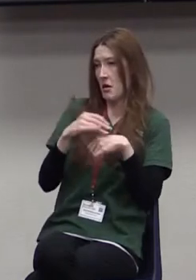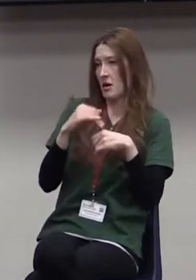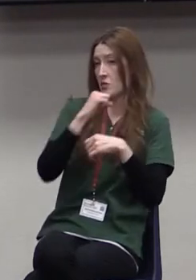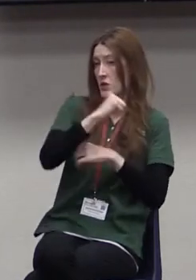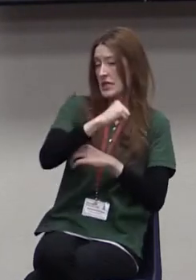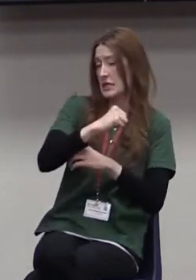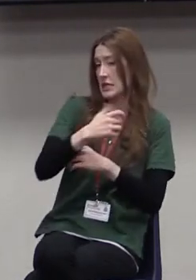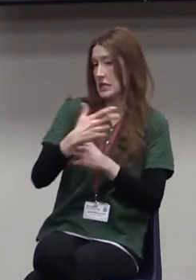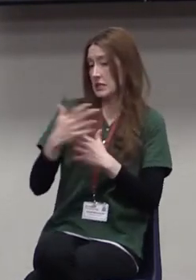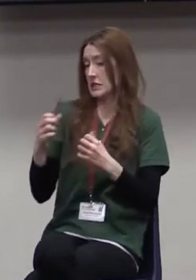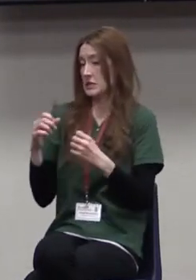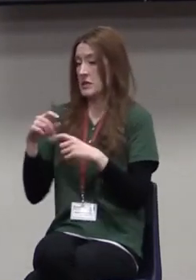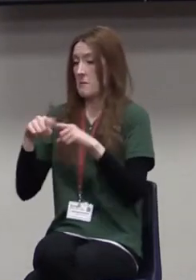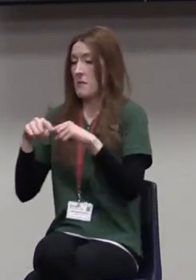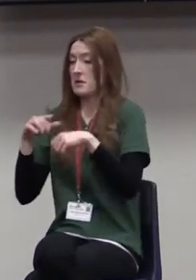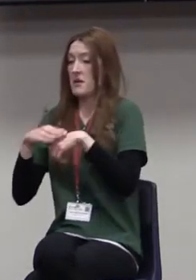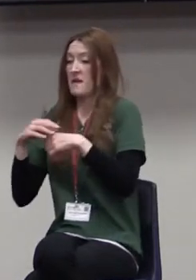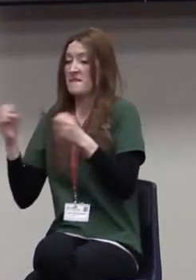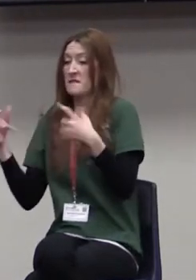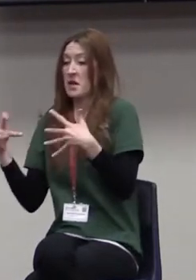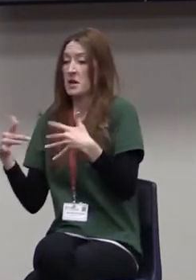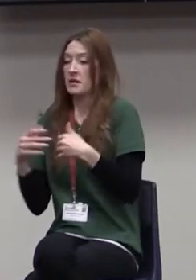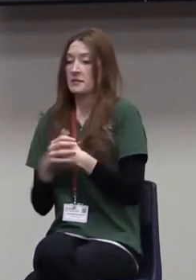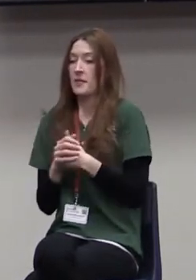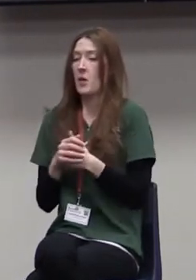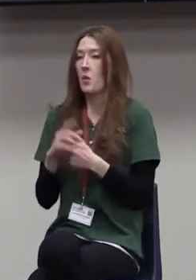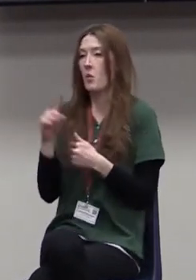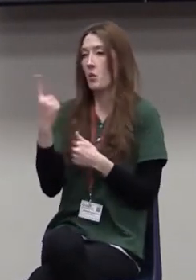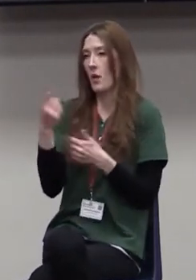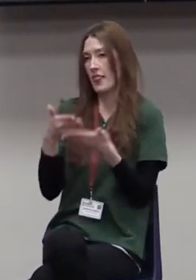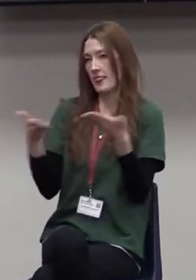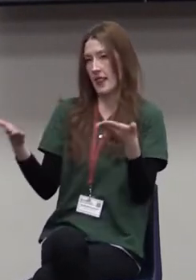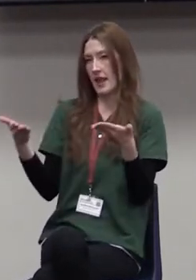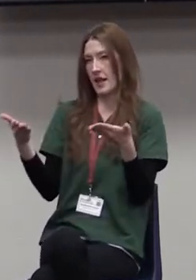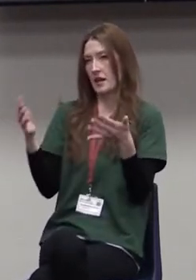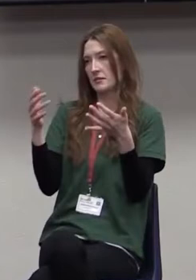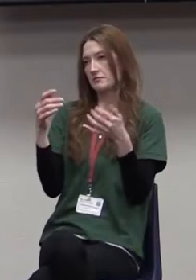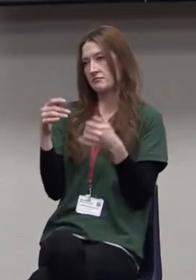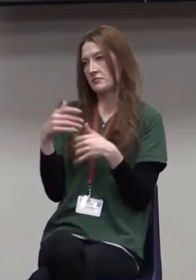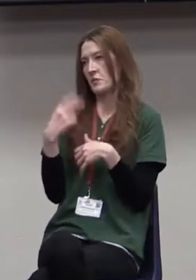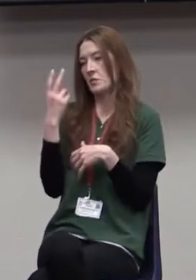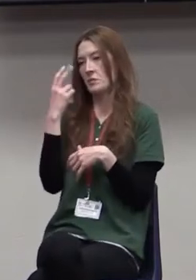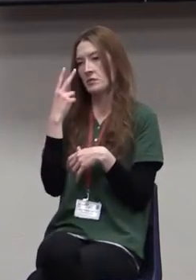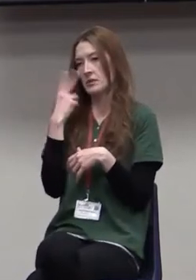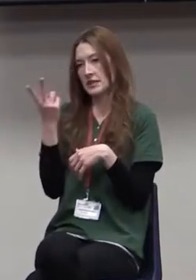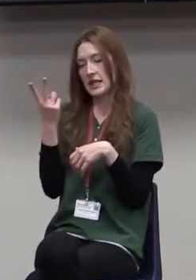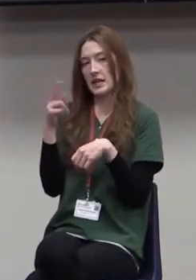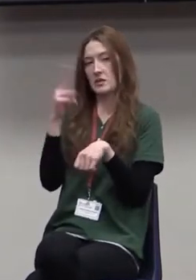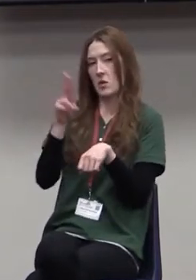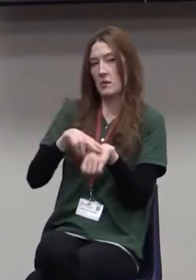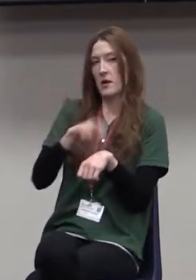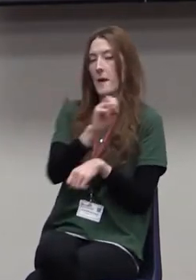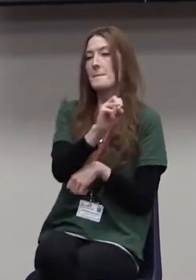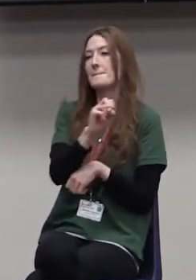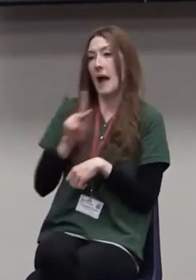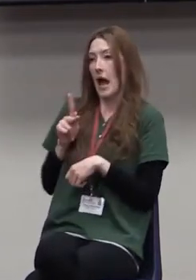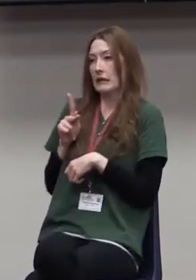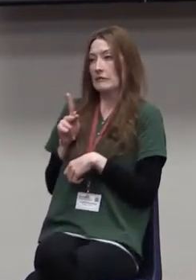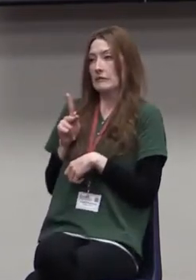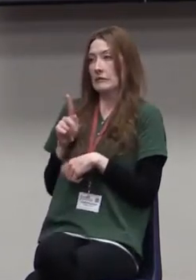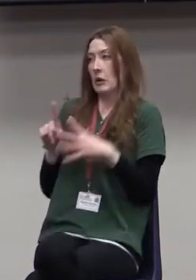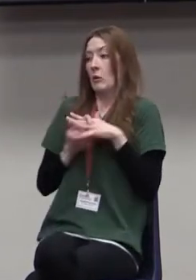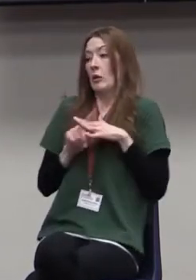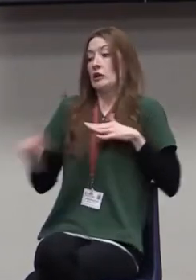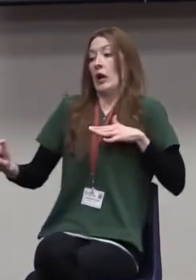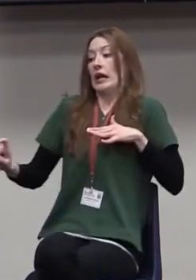The most common of which is that we go back into our comfort zones. The conflict's too great. We